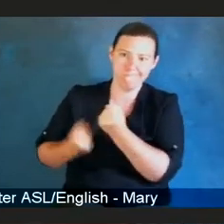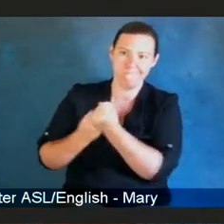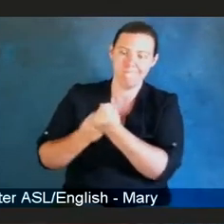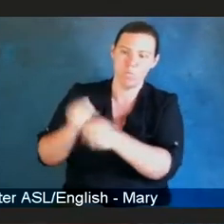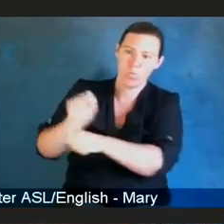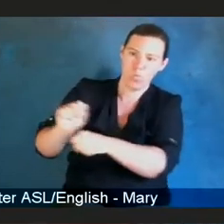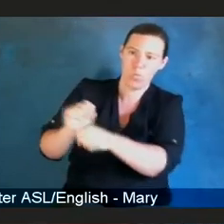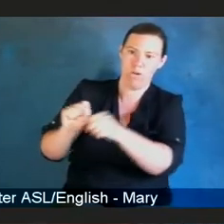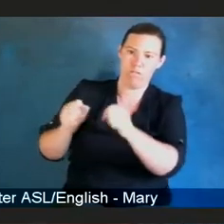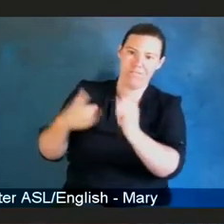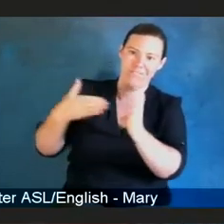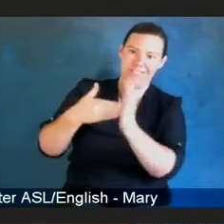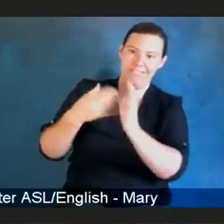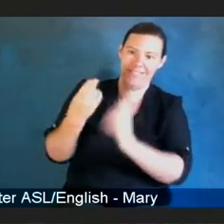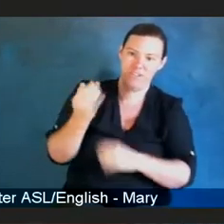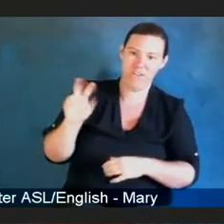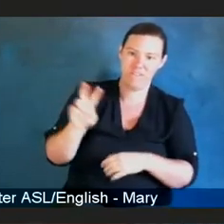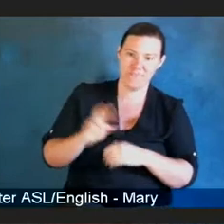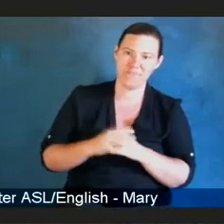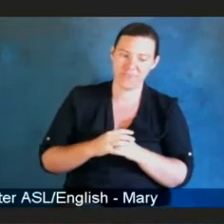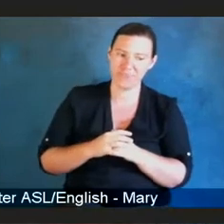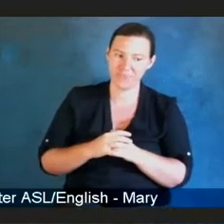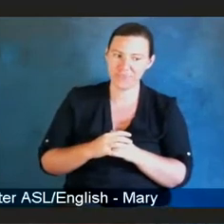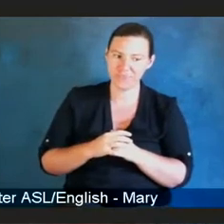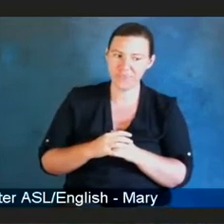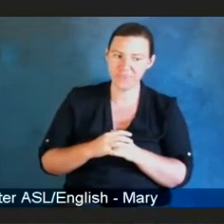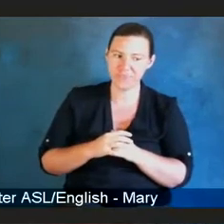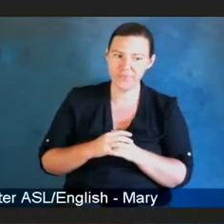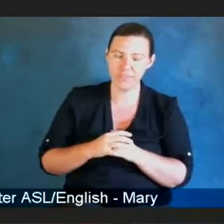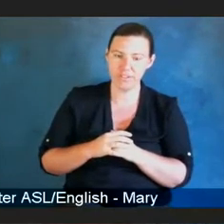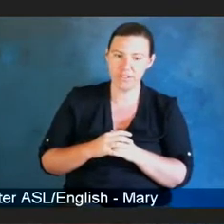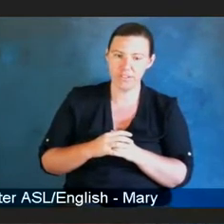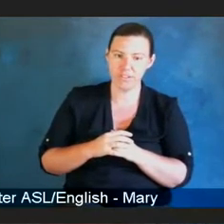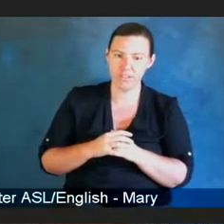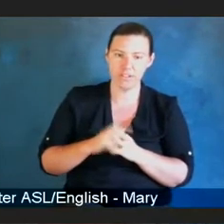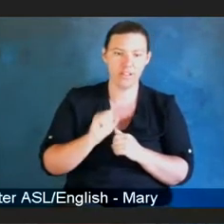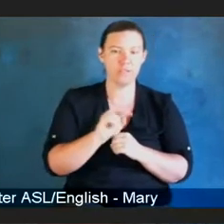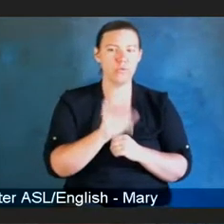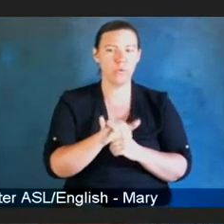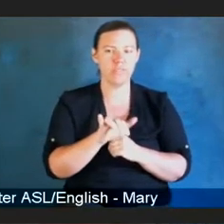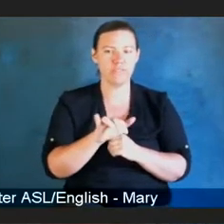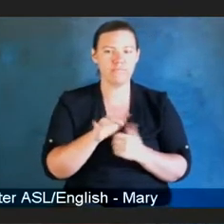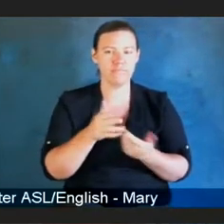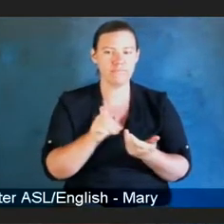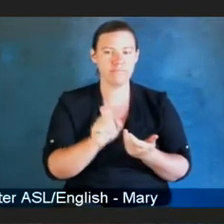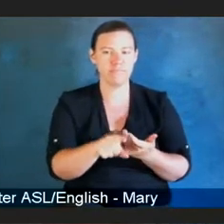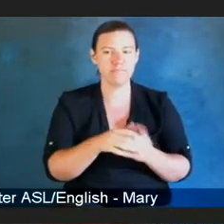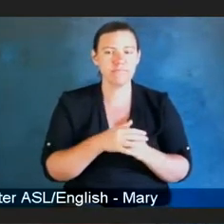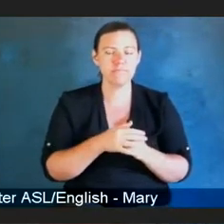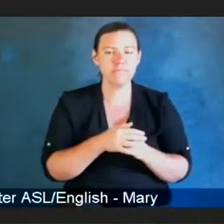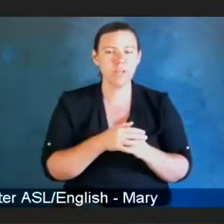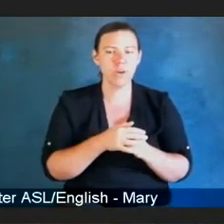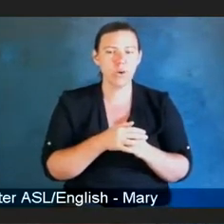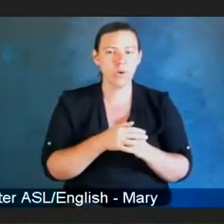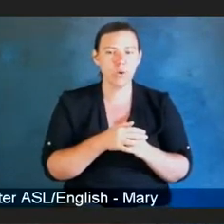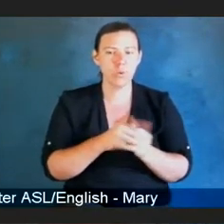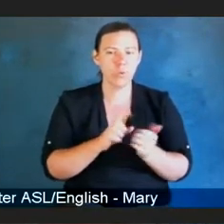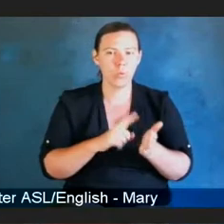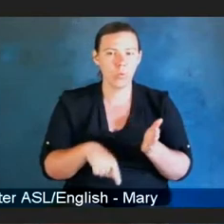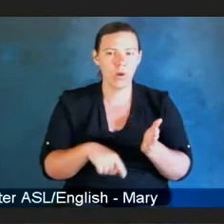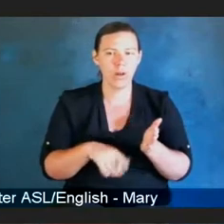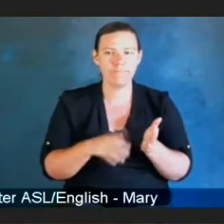And, Tony, what's the hardest thing now for you in being a long-term survivor? So